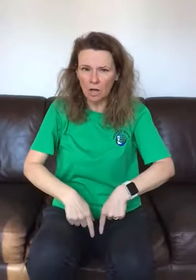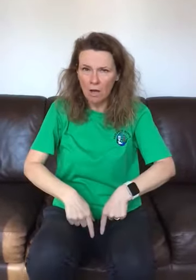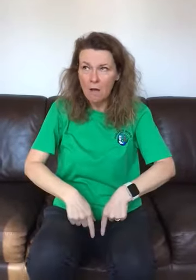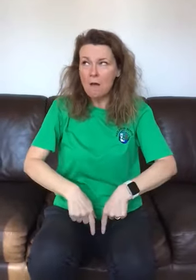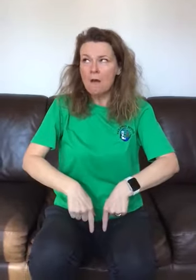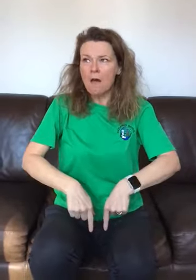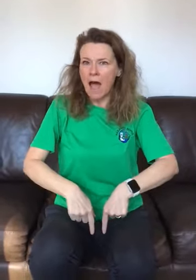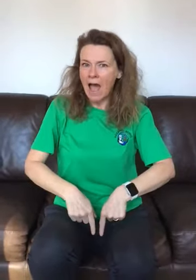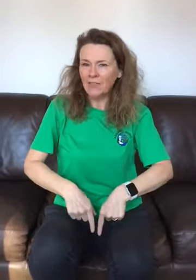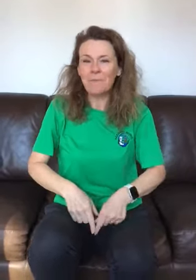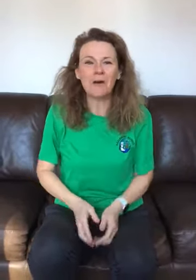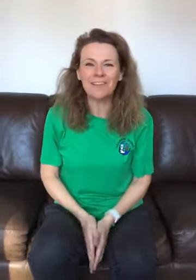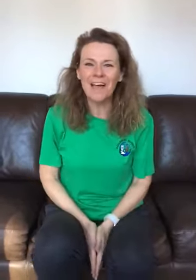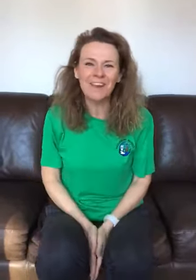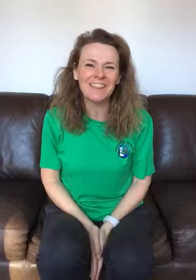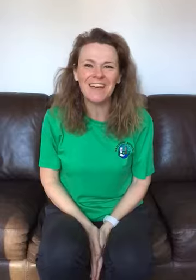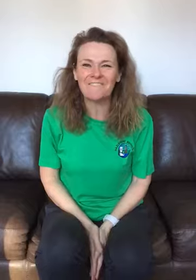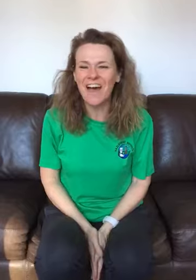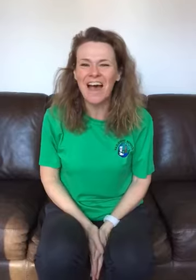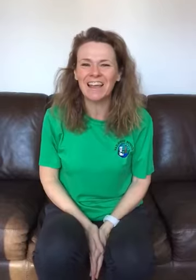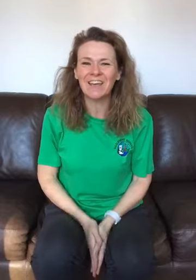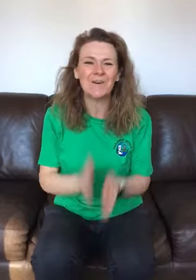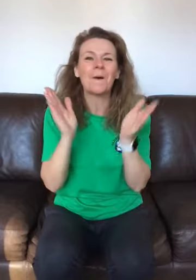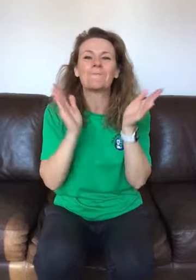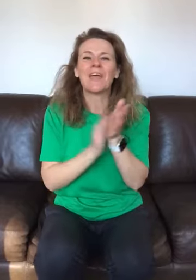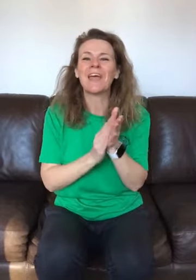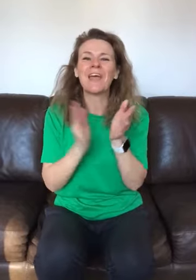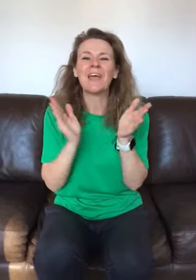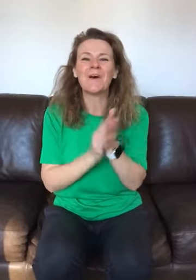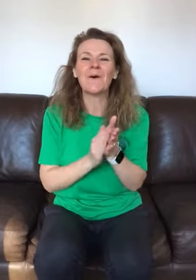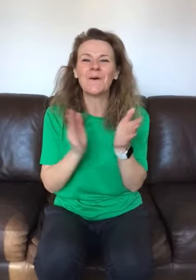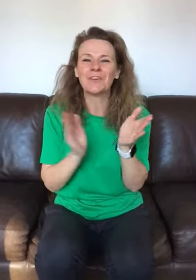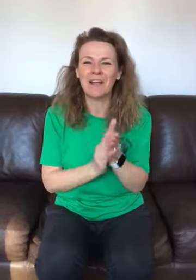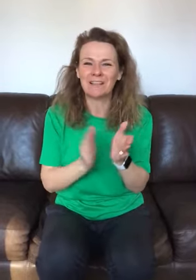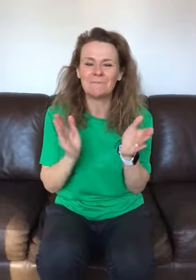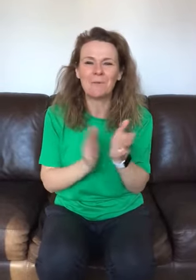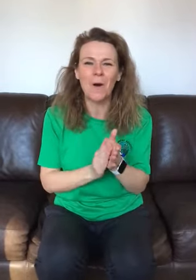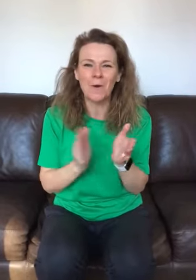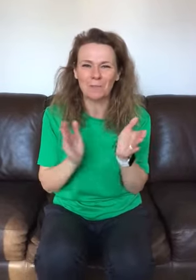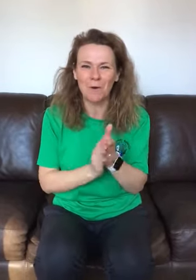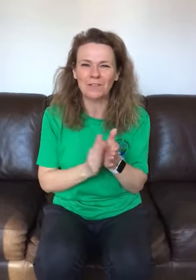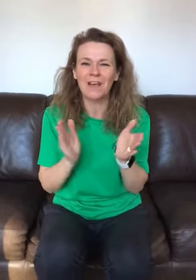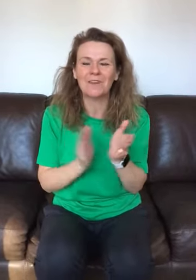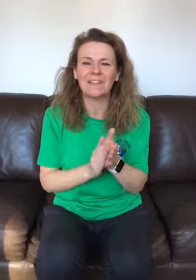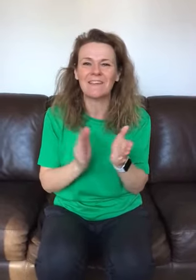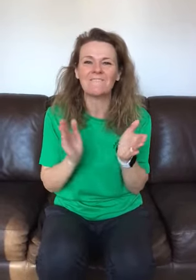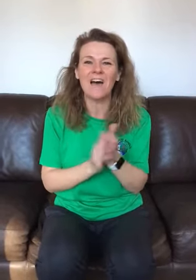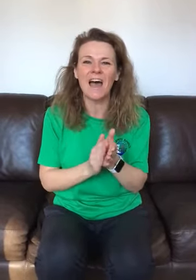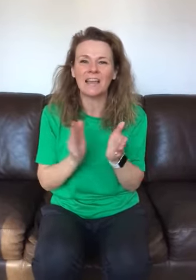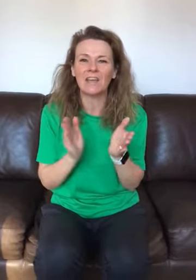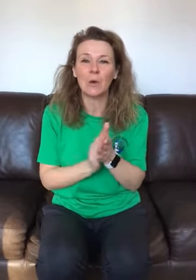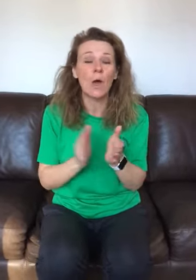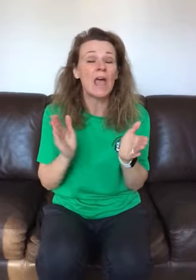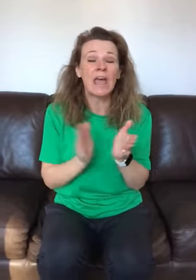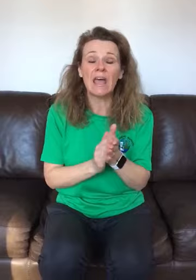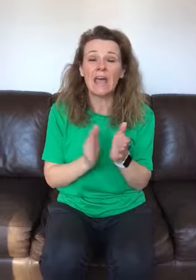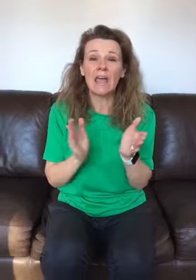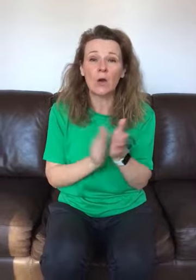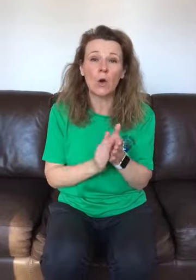and the bog down in the valley oh hey ho the rattling bog the bog down in the valley oh hey ho